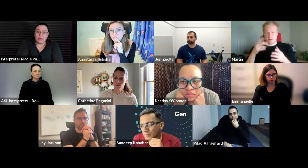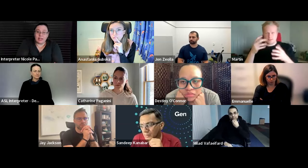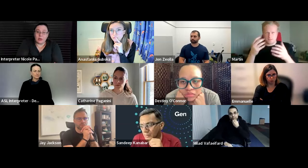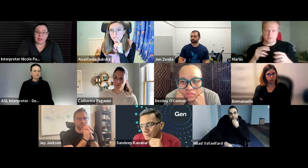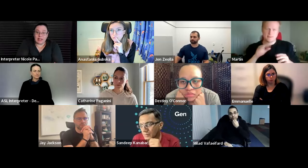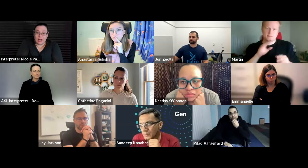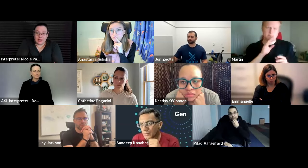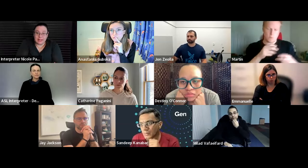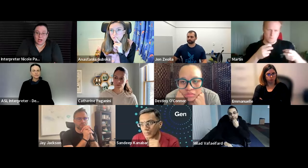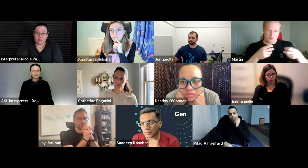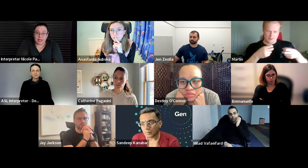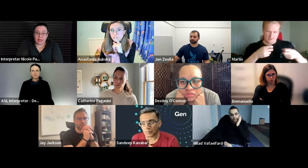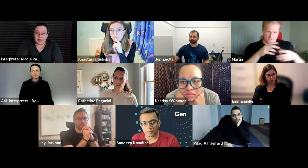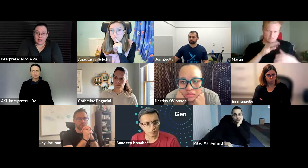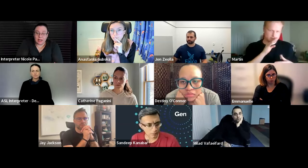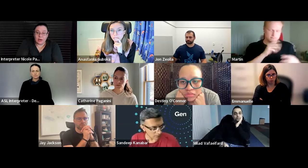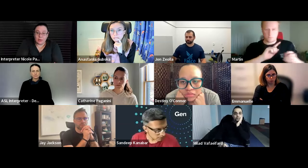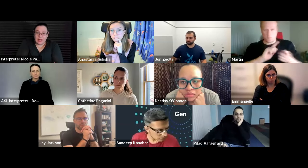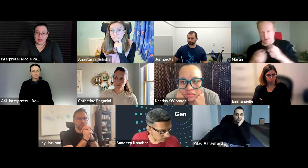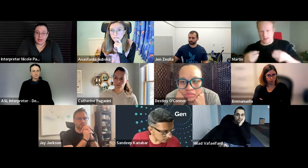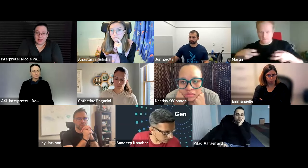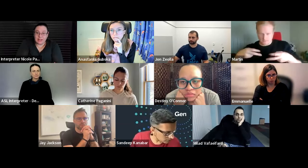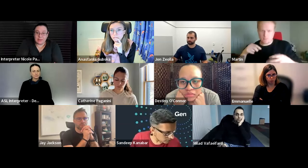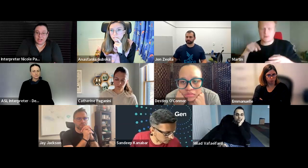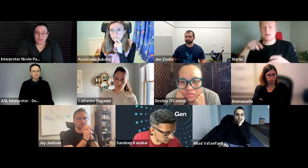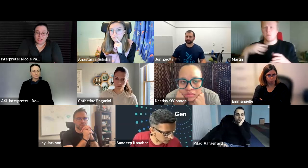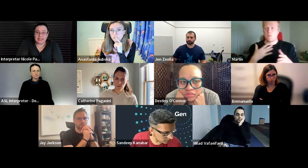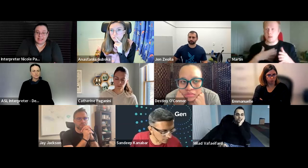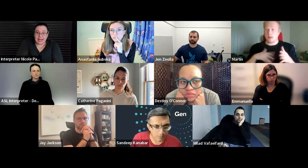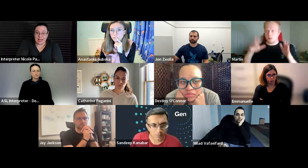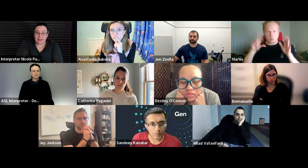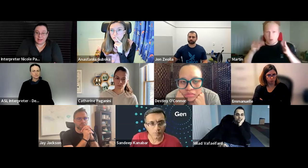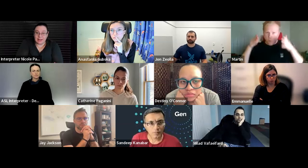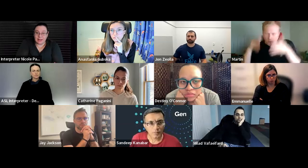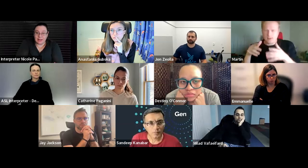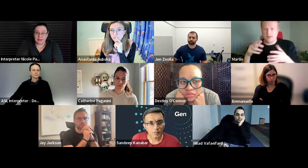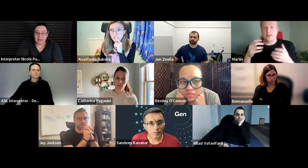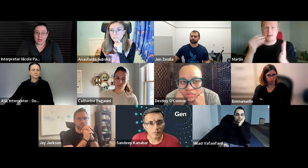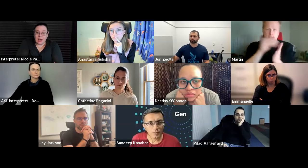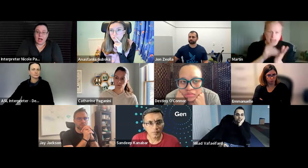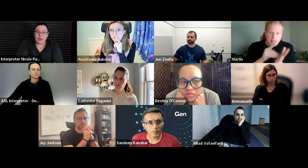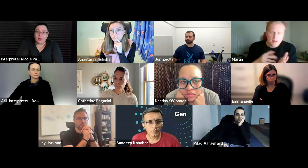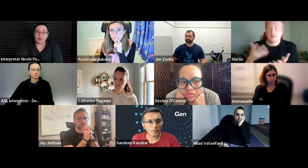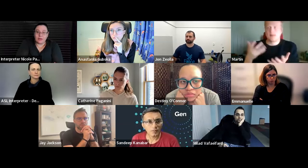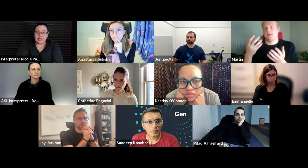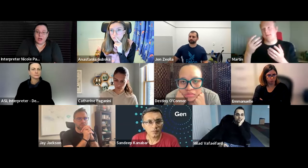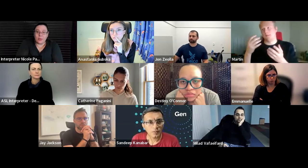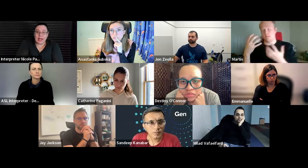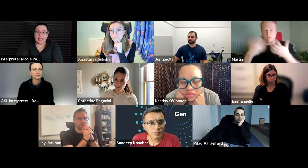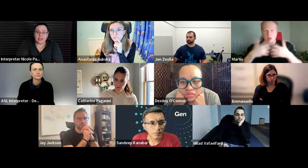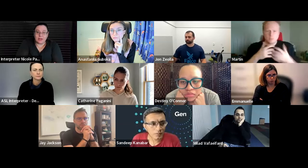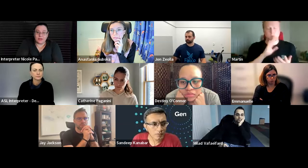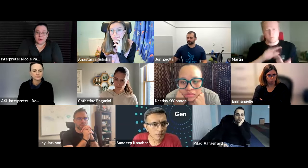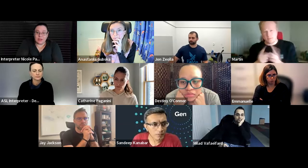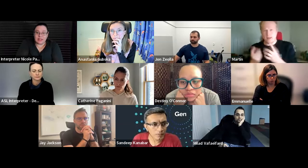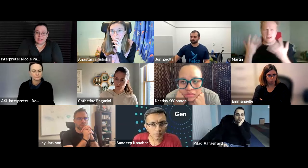so really quickly on this topic with speech to text i there's really